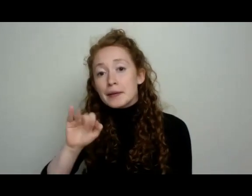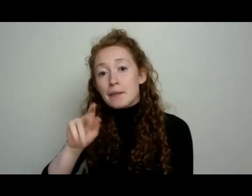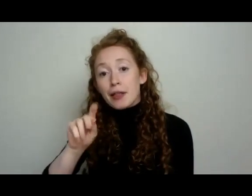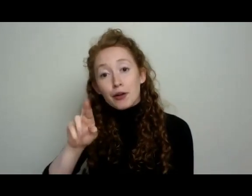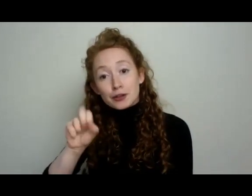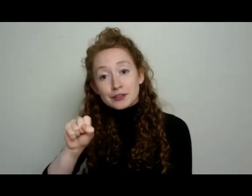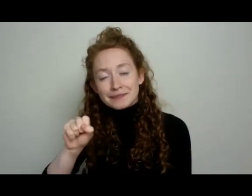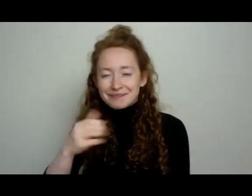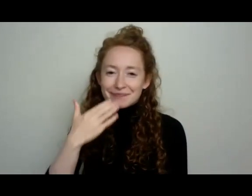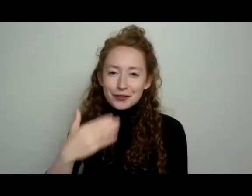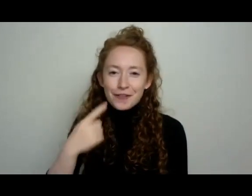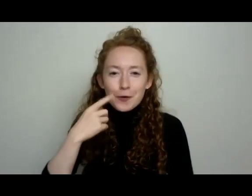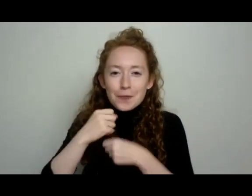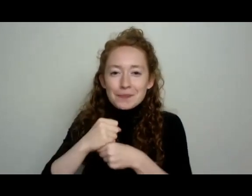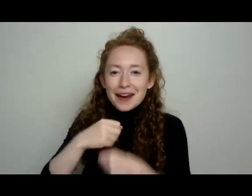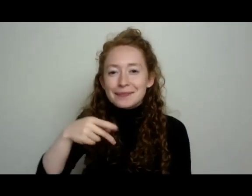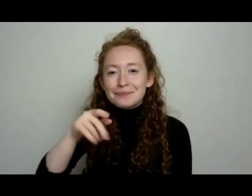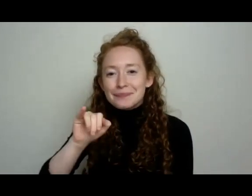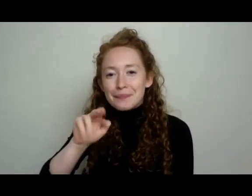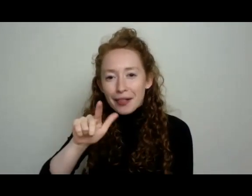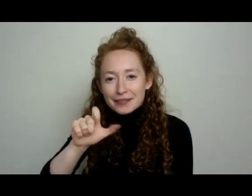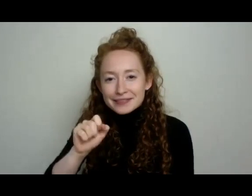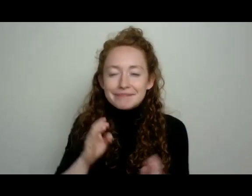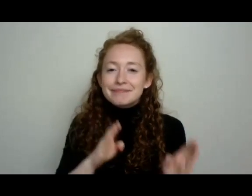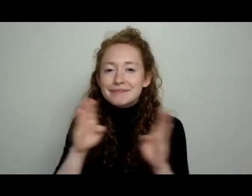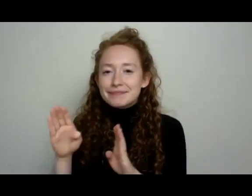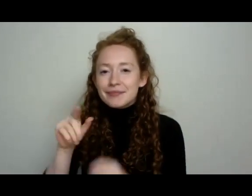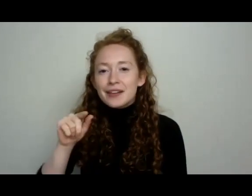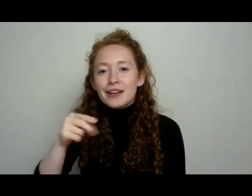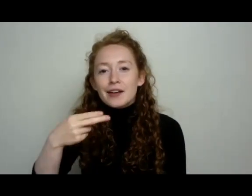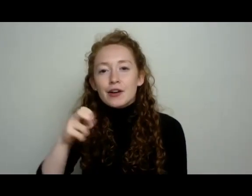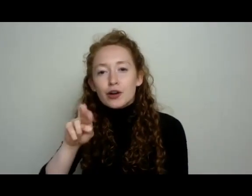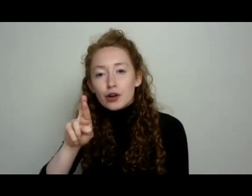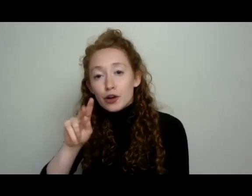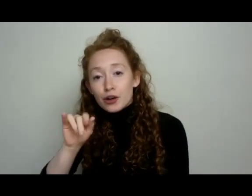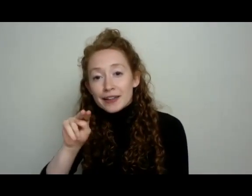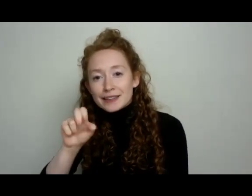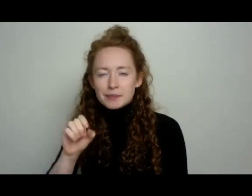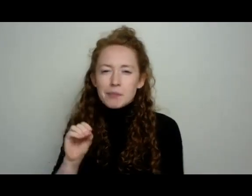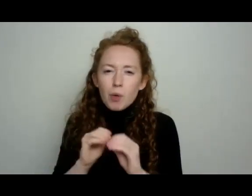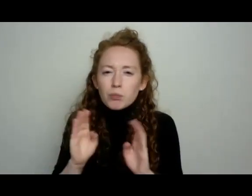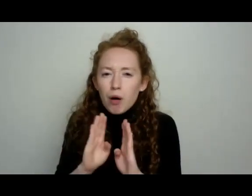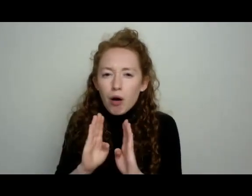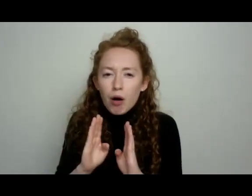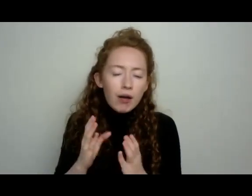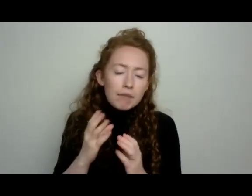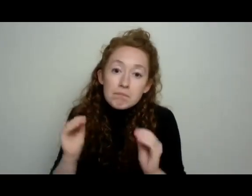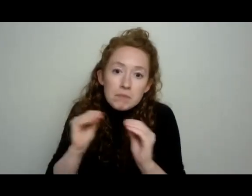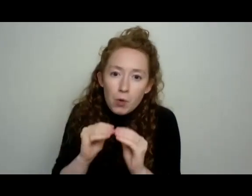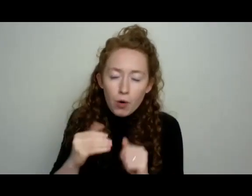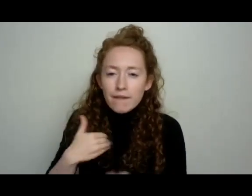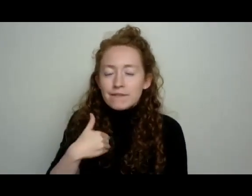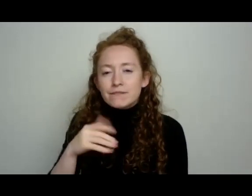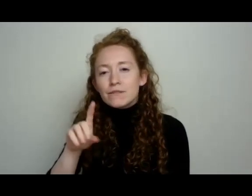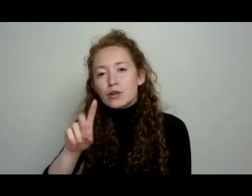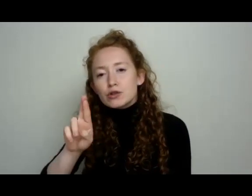pickling. And there are also gherkins, which are much smaller. And then beyond, there are dragon's egg and